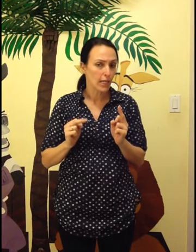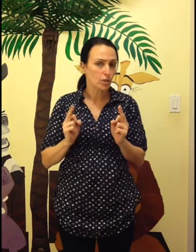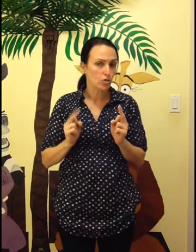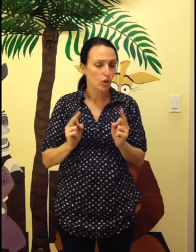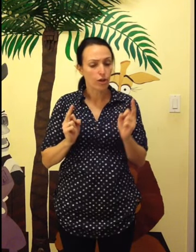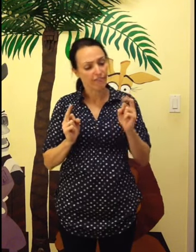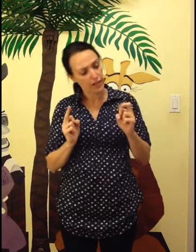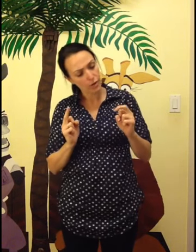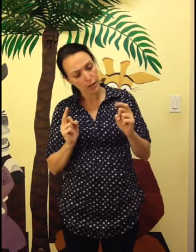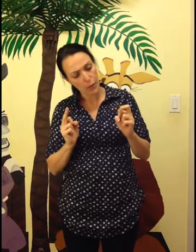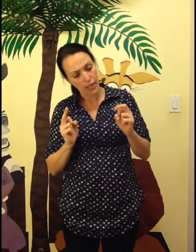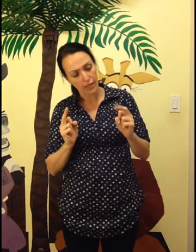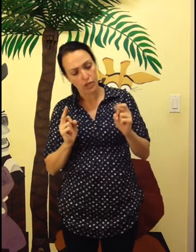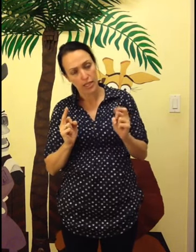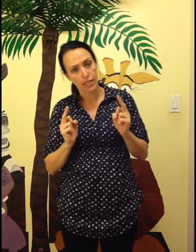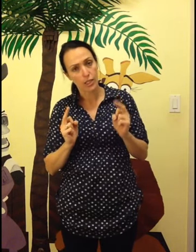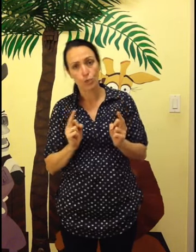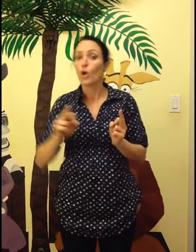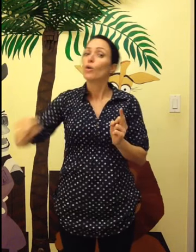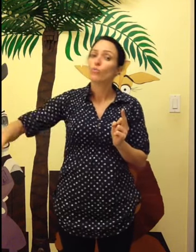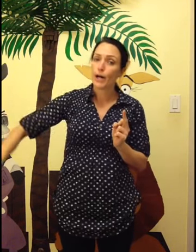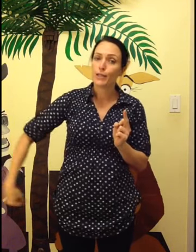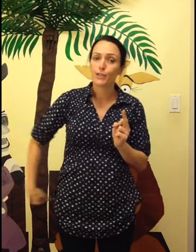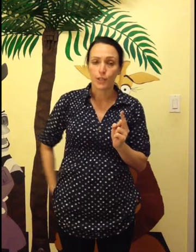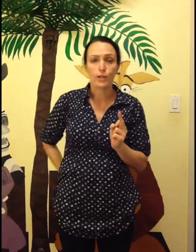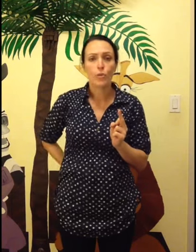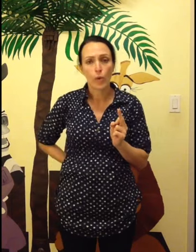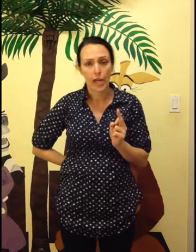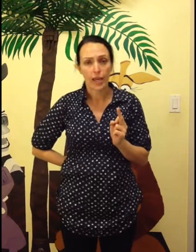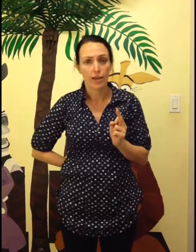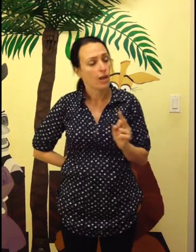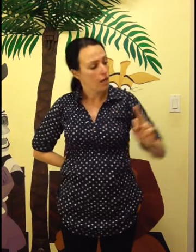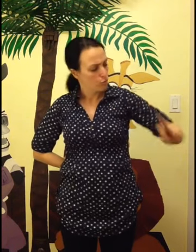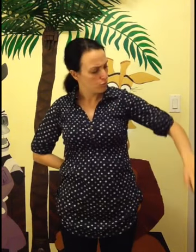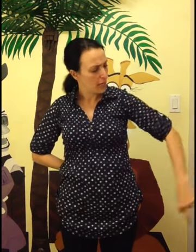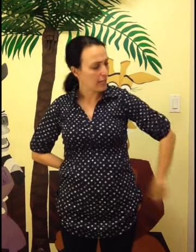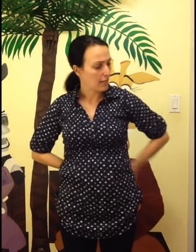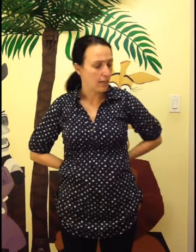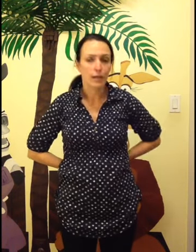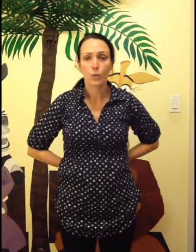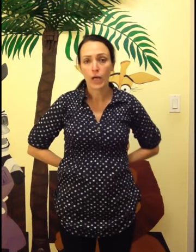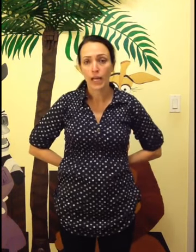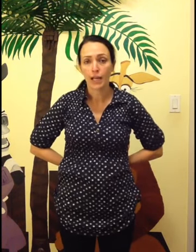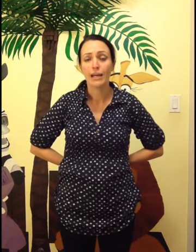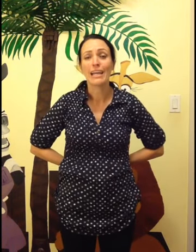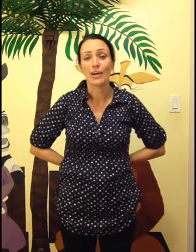sir very well I thank you run away run away now